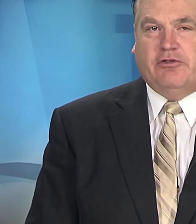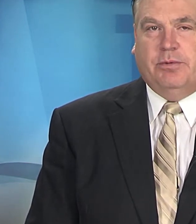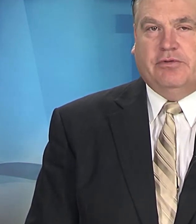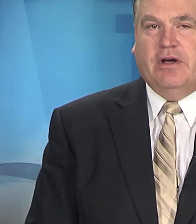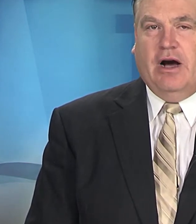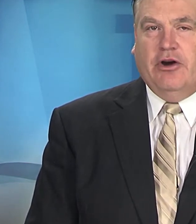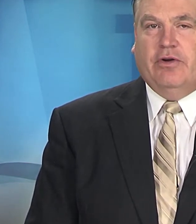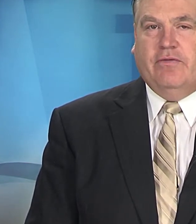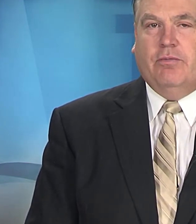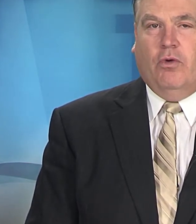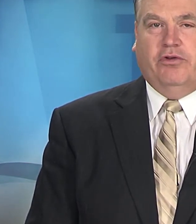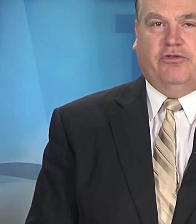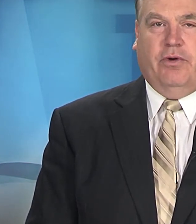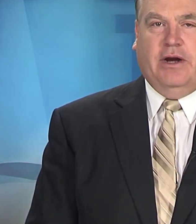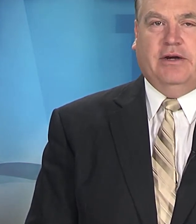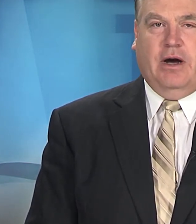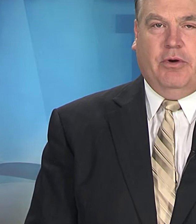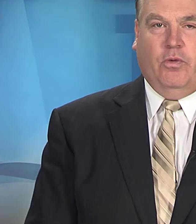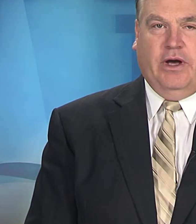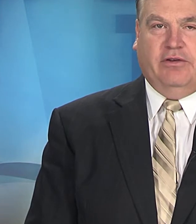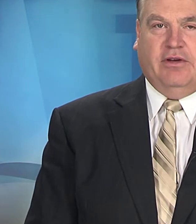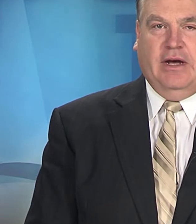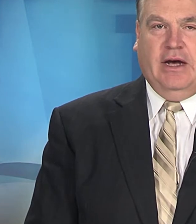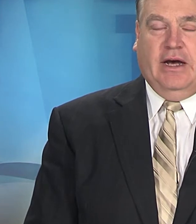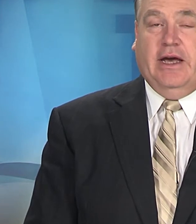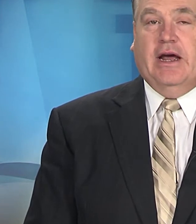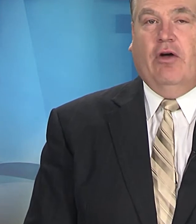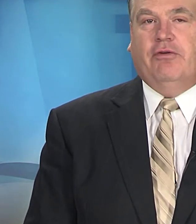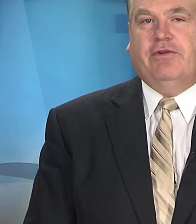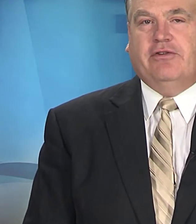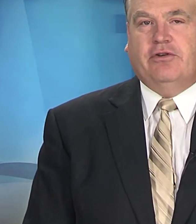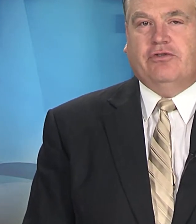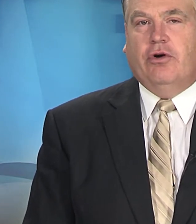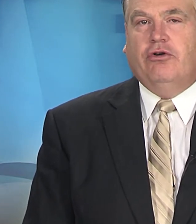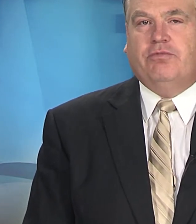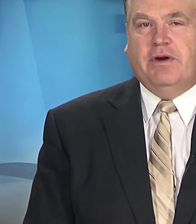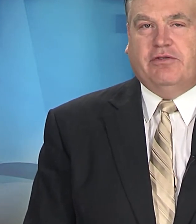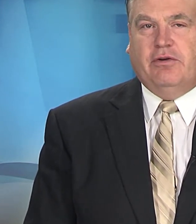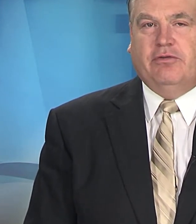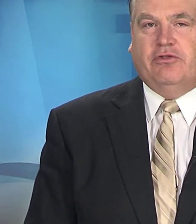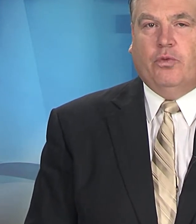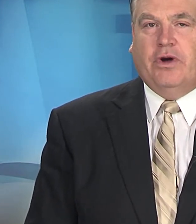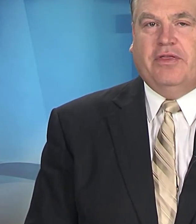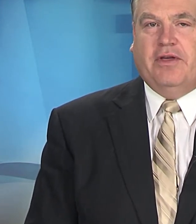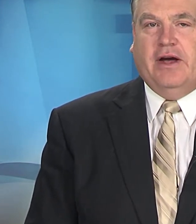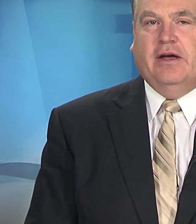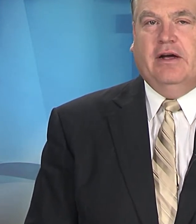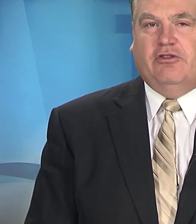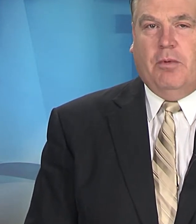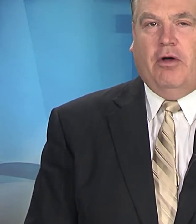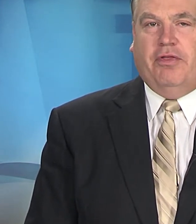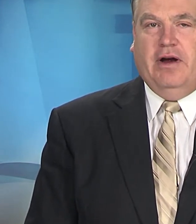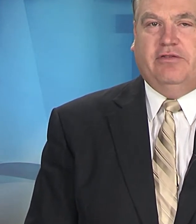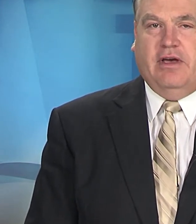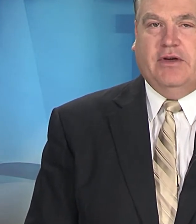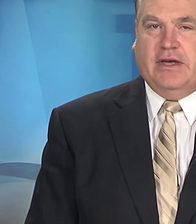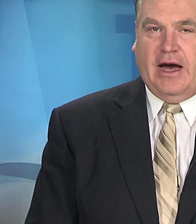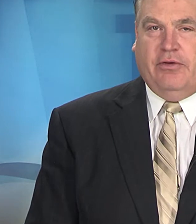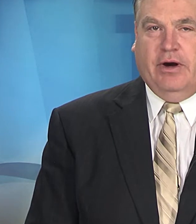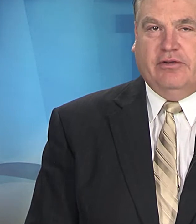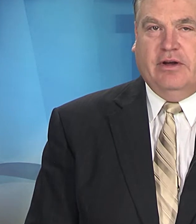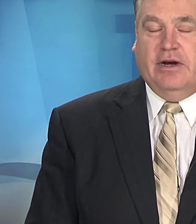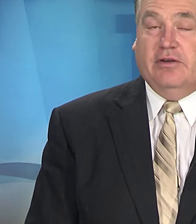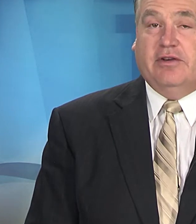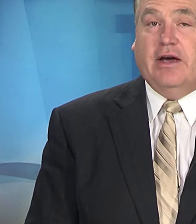Minnesota hospitals under even more strain in coming weeks. He and health officials urged Minnesotans to rethink small Thanksgiving